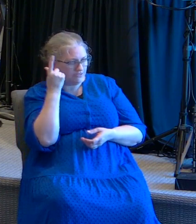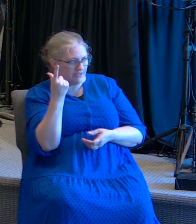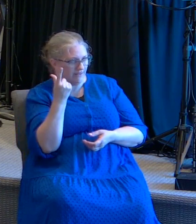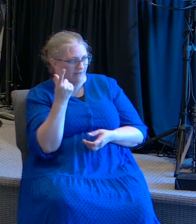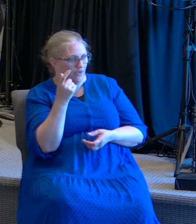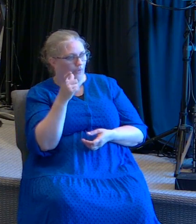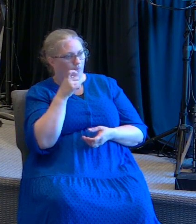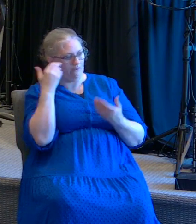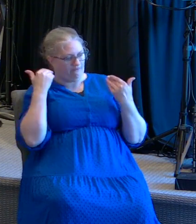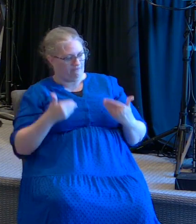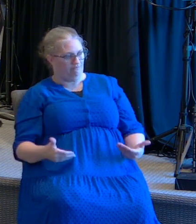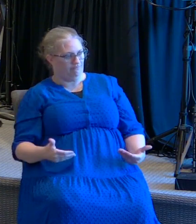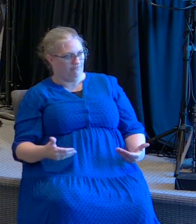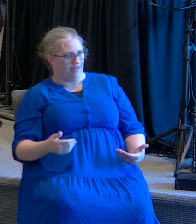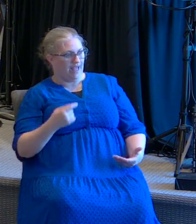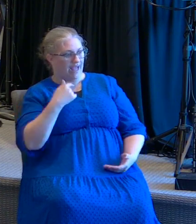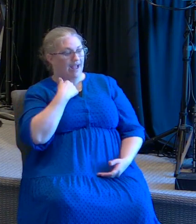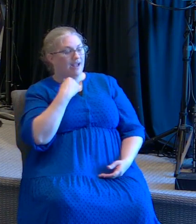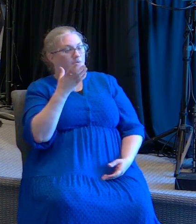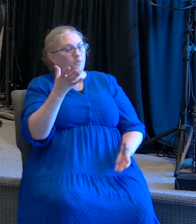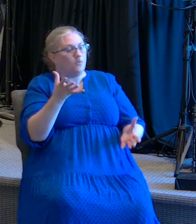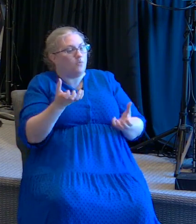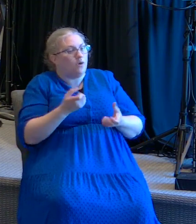I want you to know me